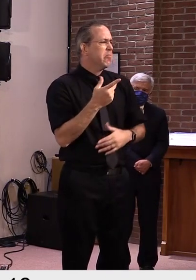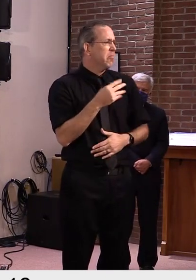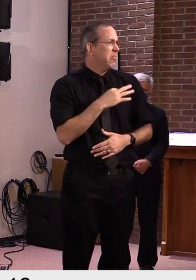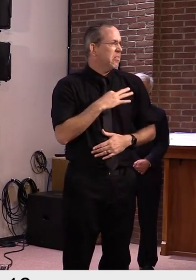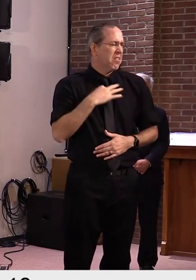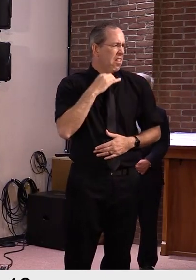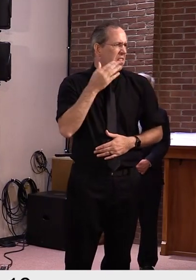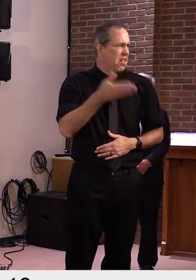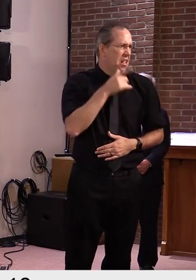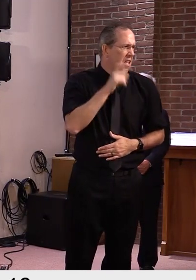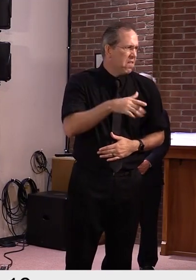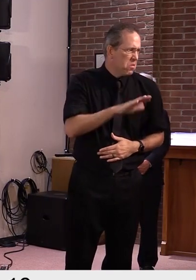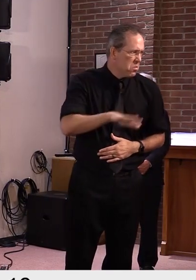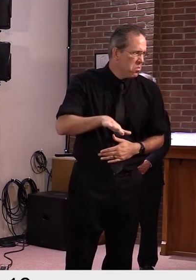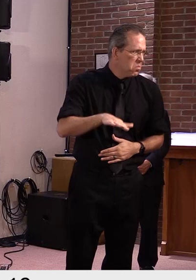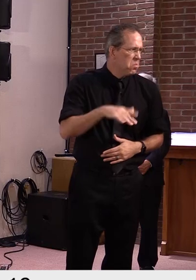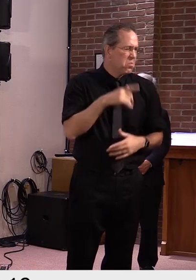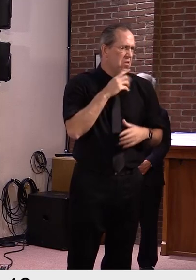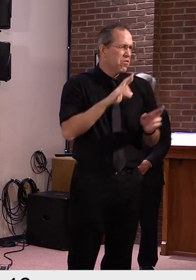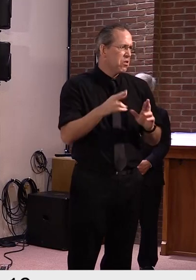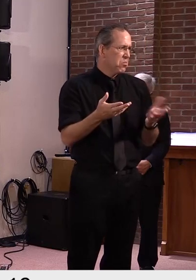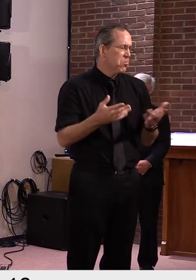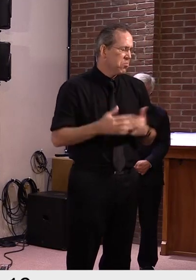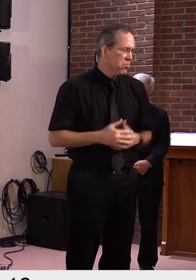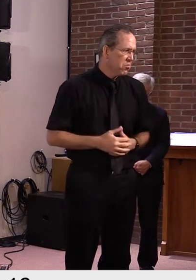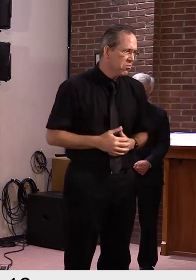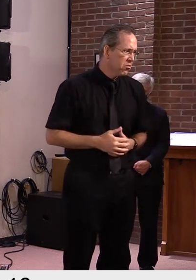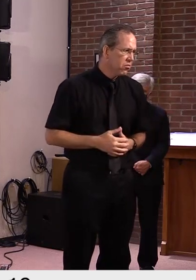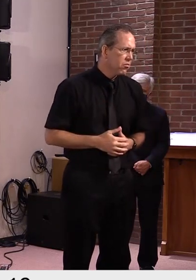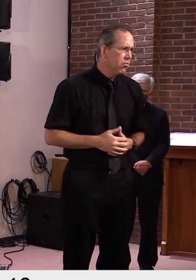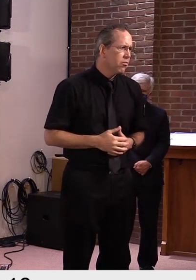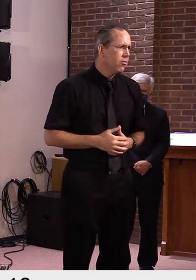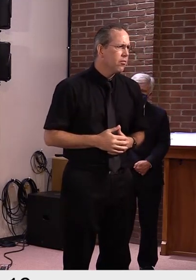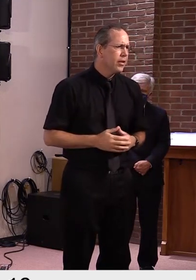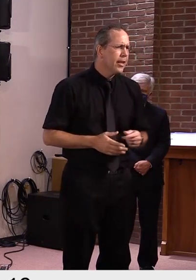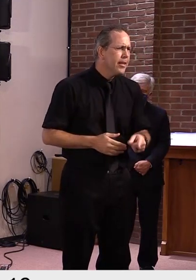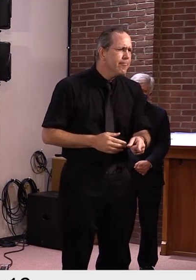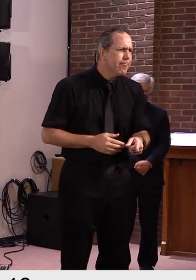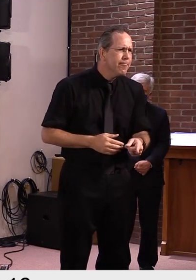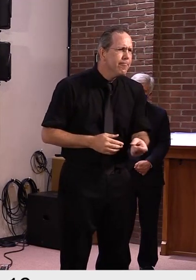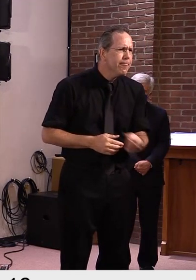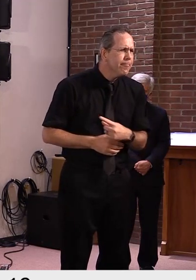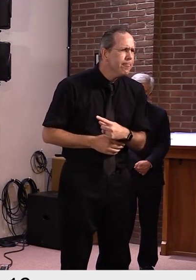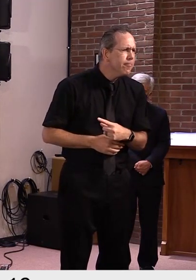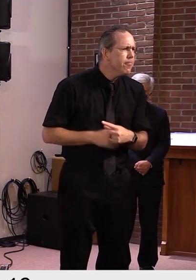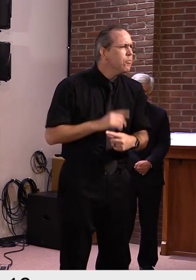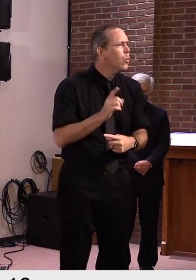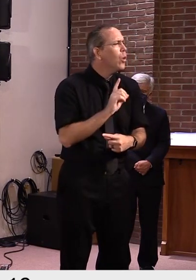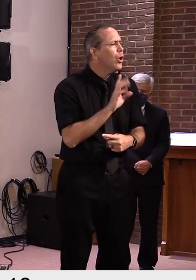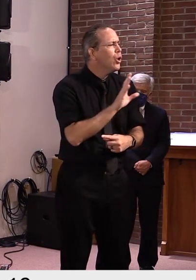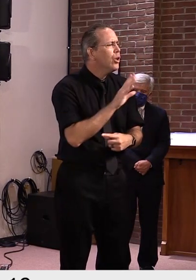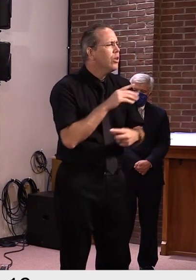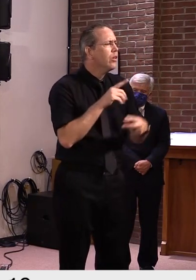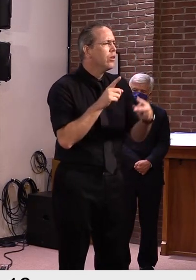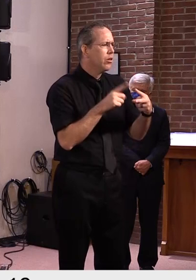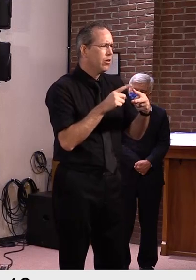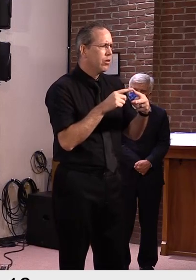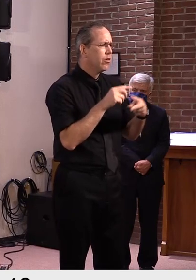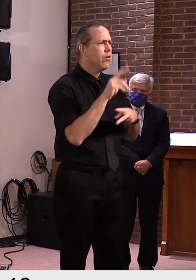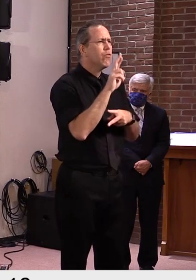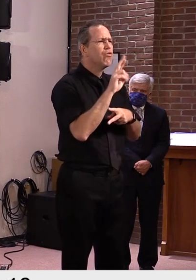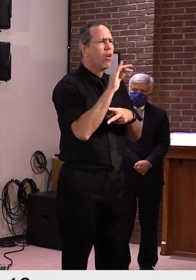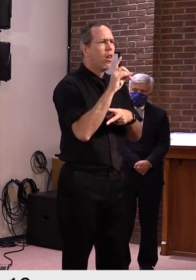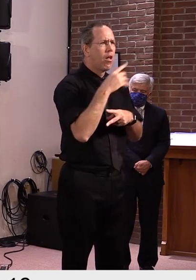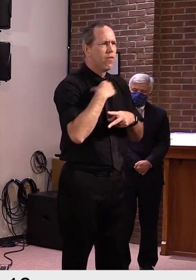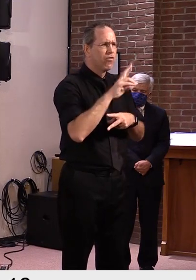Where are those? There's one in Rutland and one in Essex that are the two remaining, uh, sites. And we